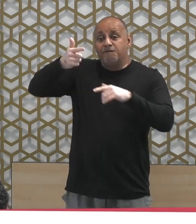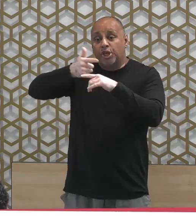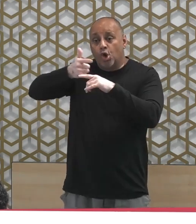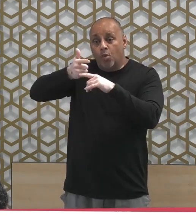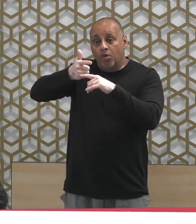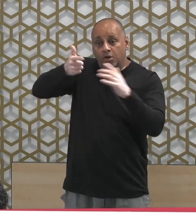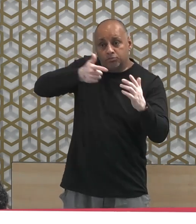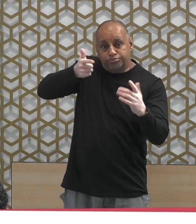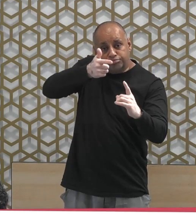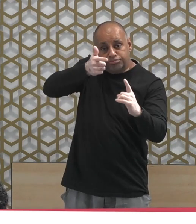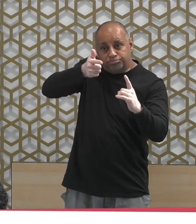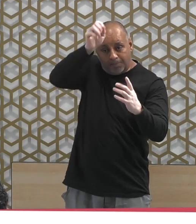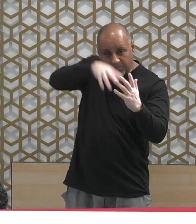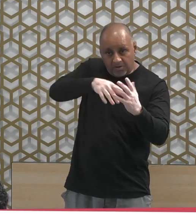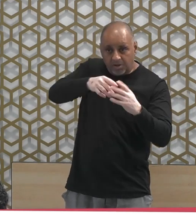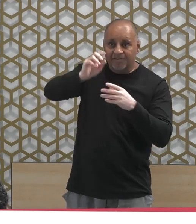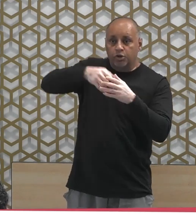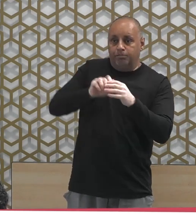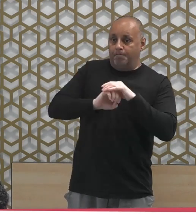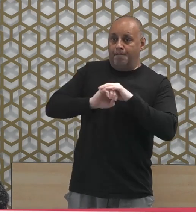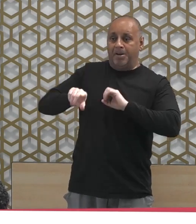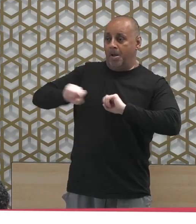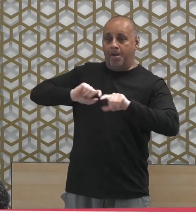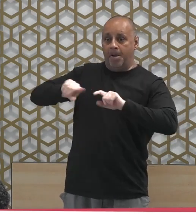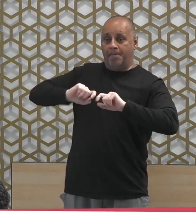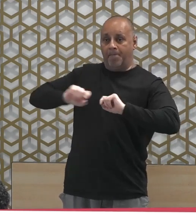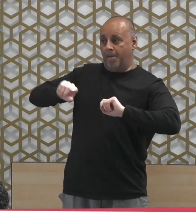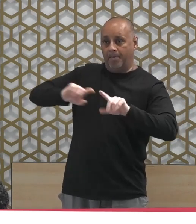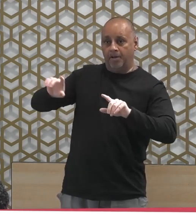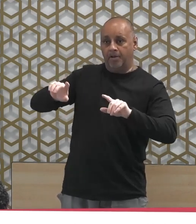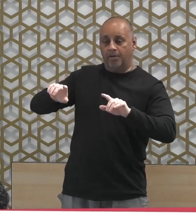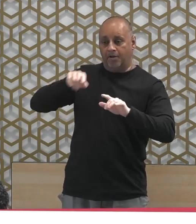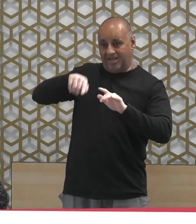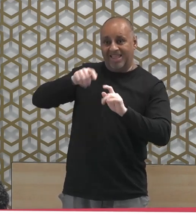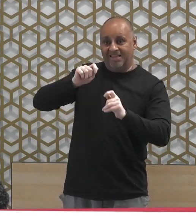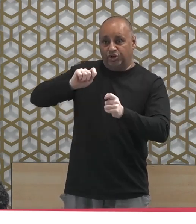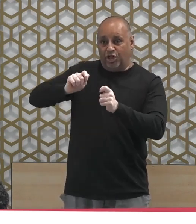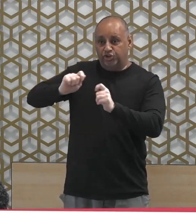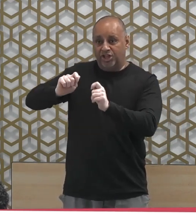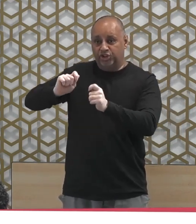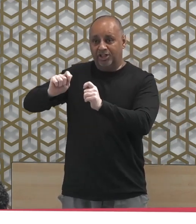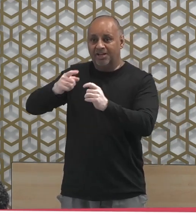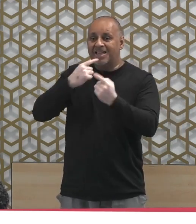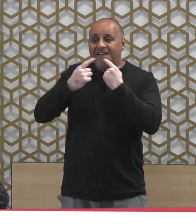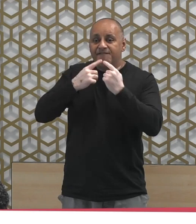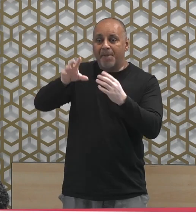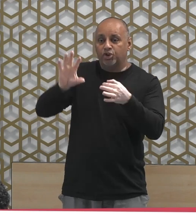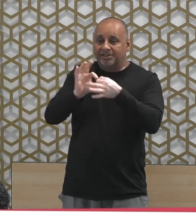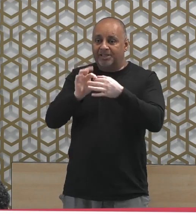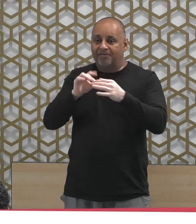in a hundred different ways. And the information that is attached to that video, how they explain that video,